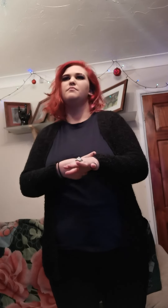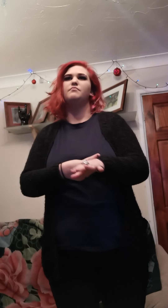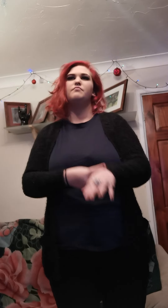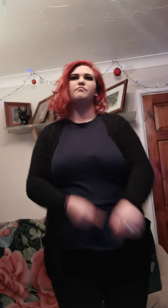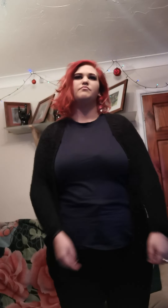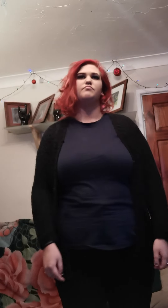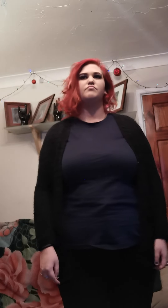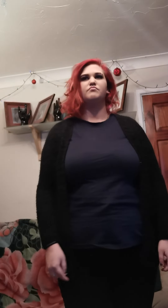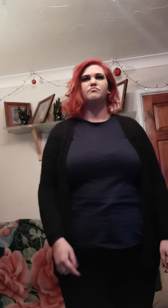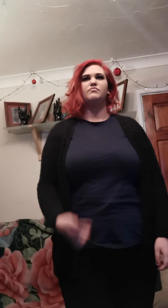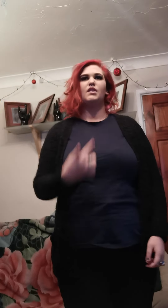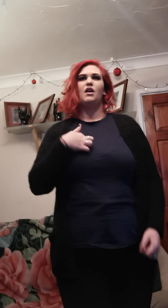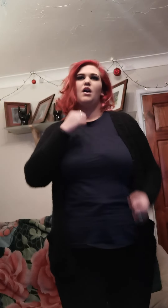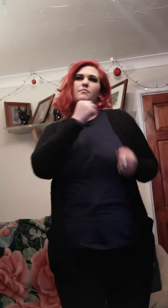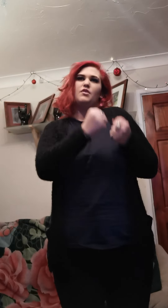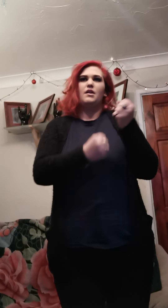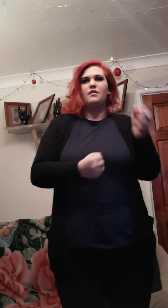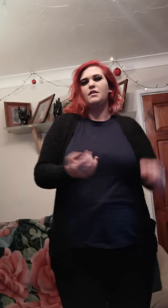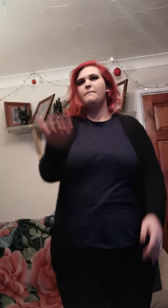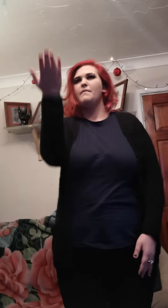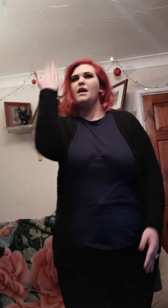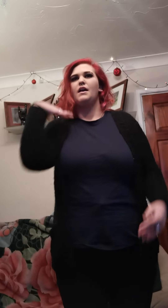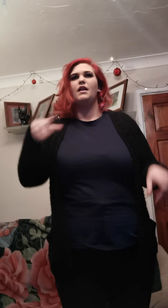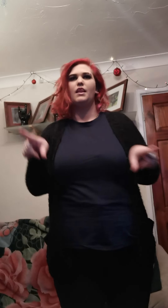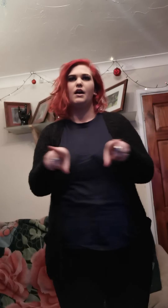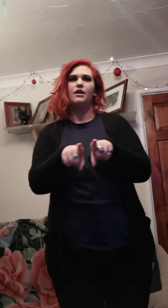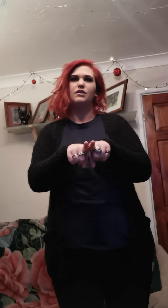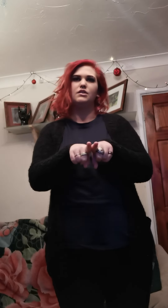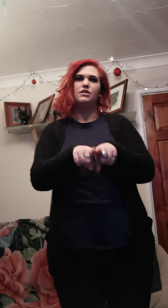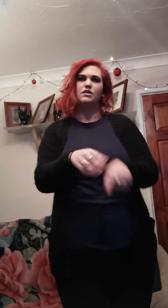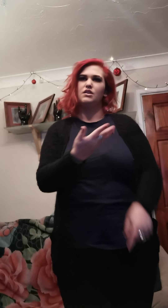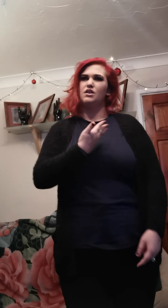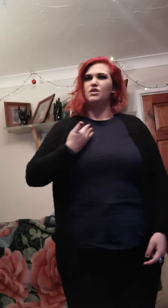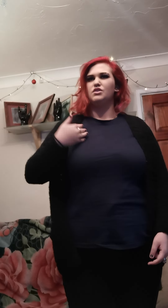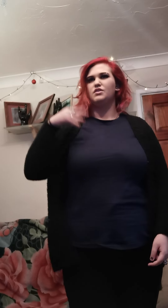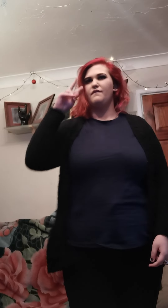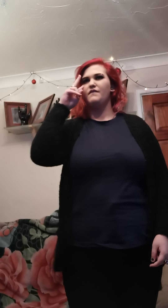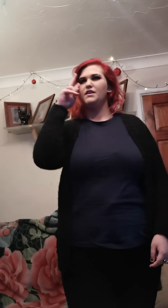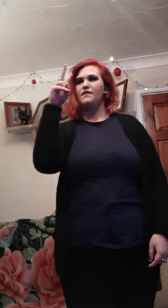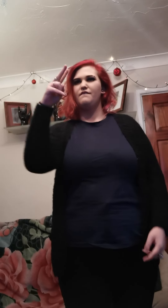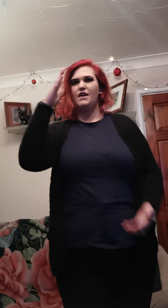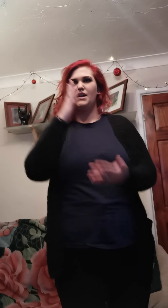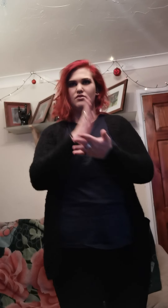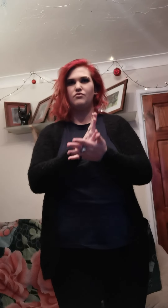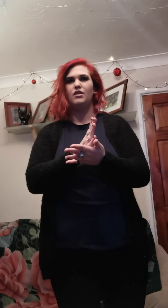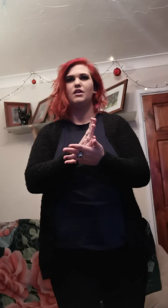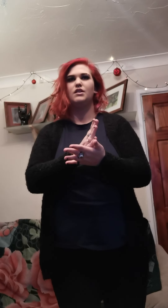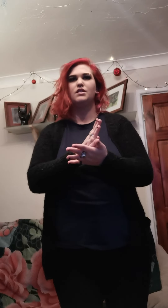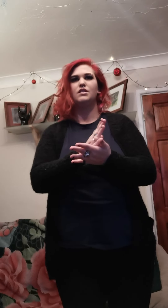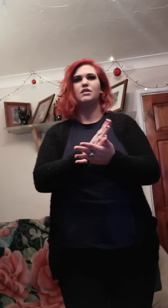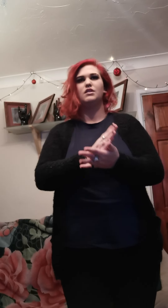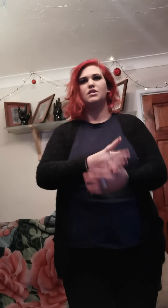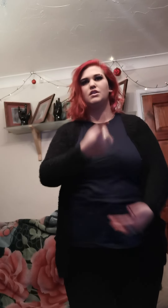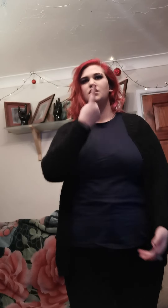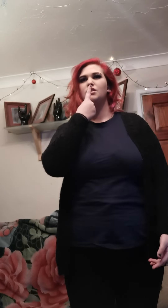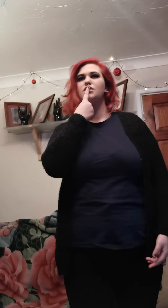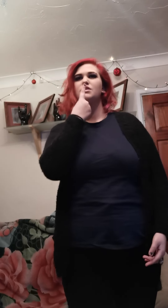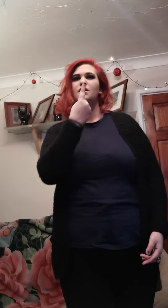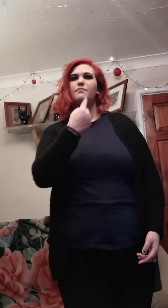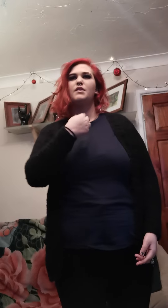and I'm running back by just to face the facts right to tell me